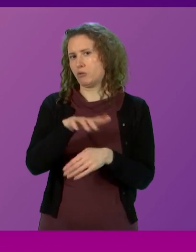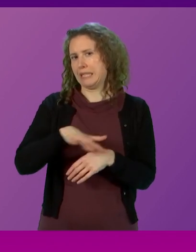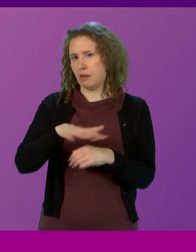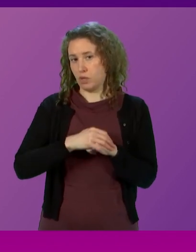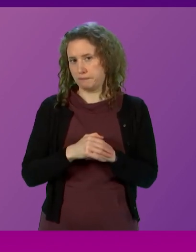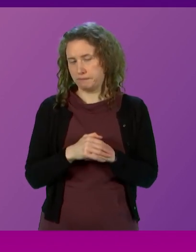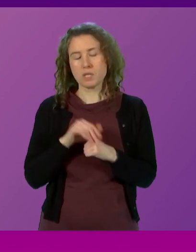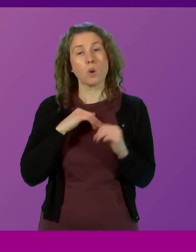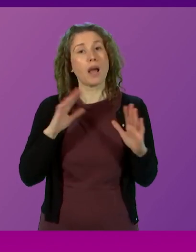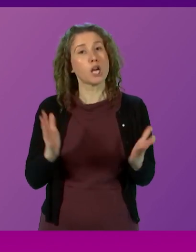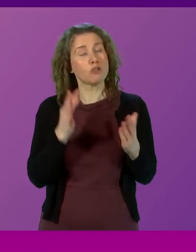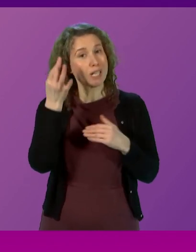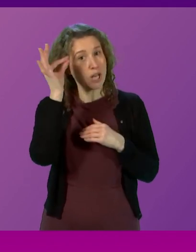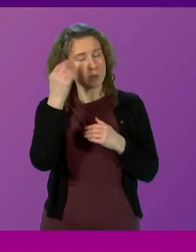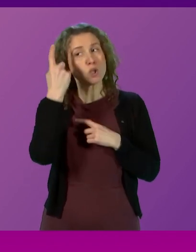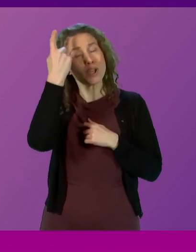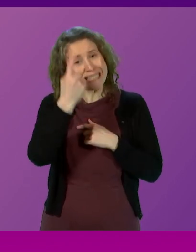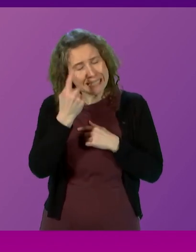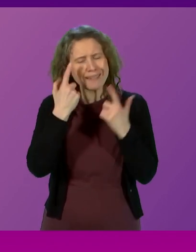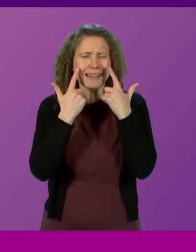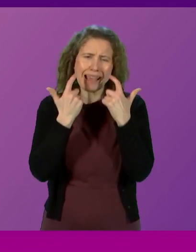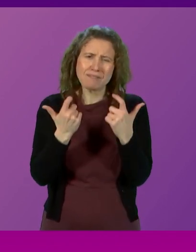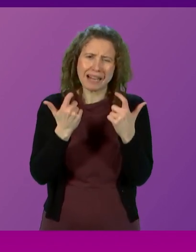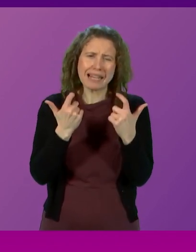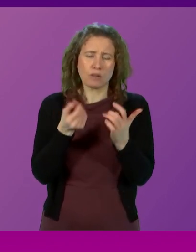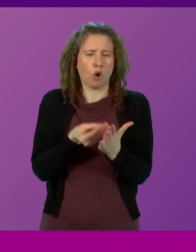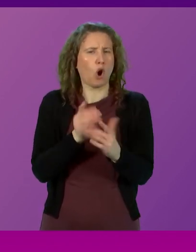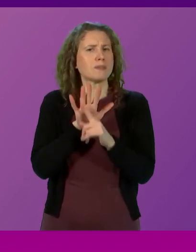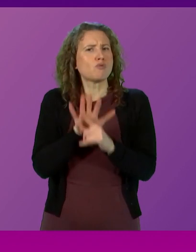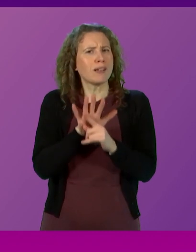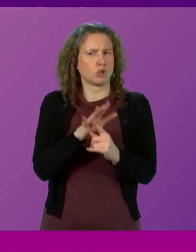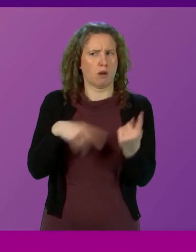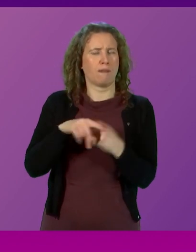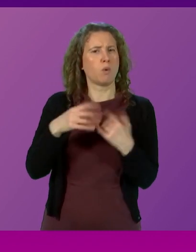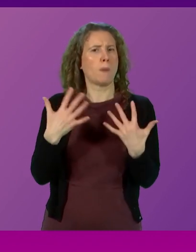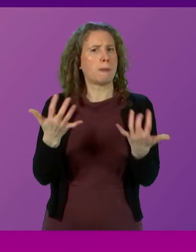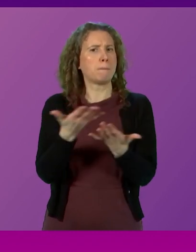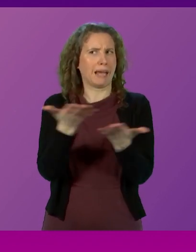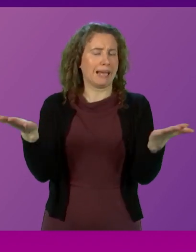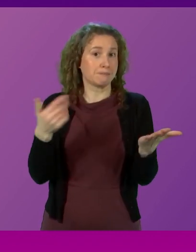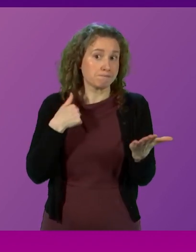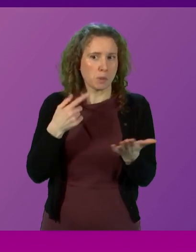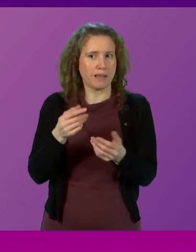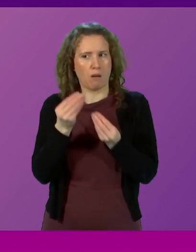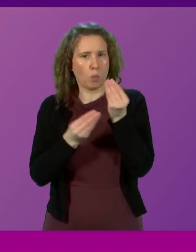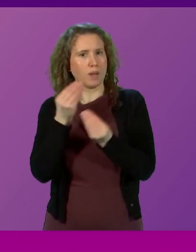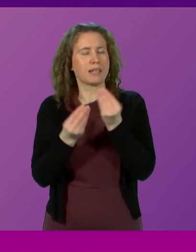I encourage Councils to consider carefully the cost pressures facing the public when setting future rates.